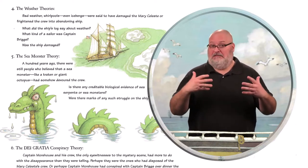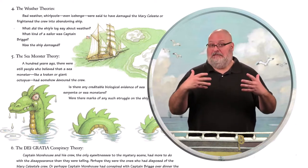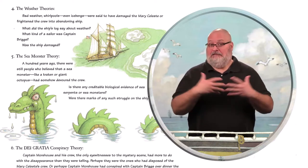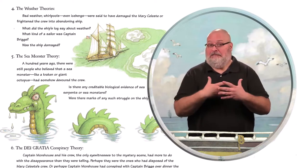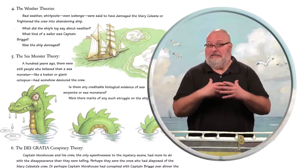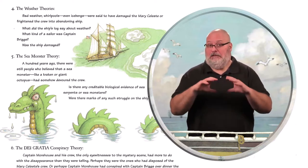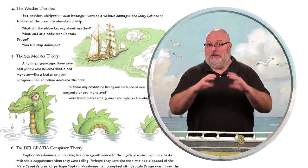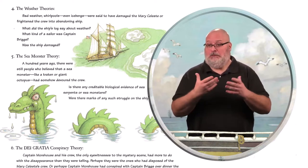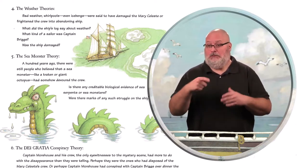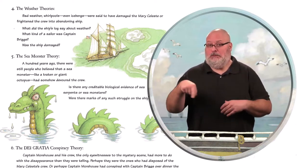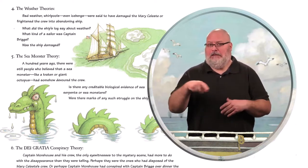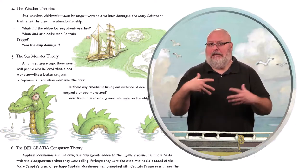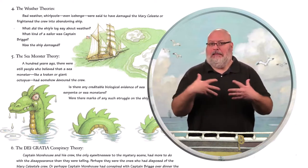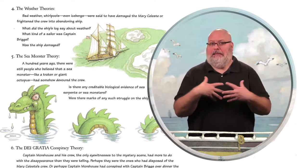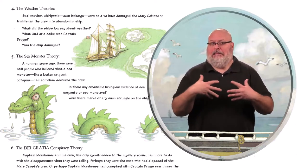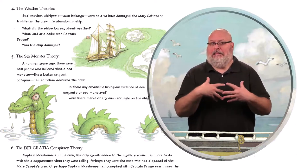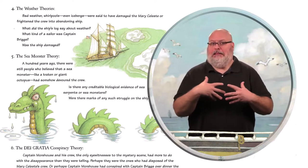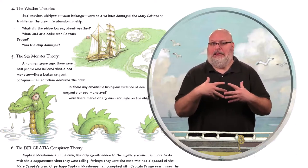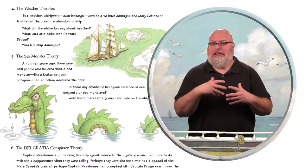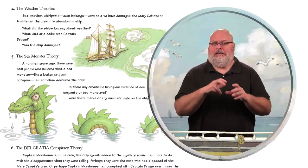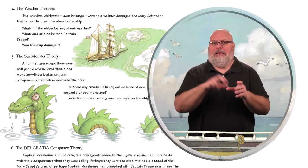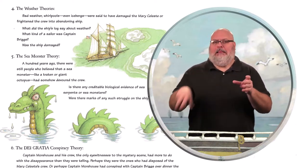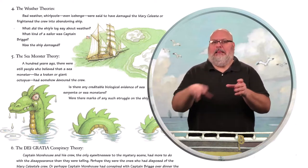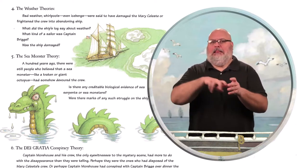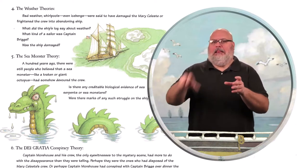or frightened the crew into abandoning ship?